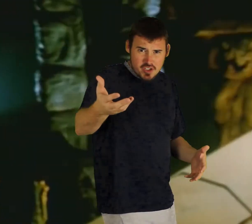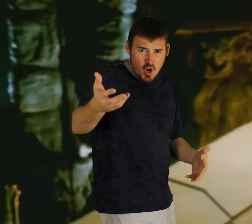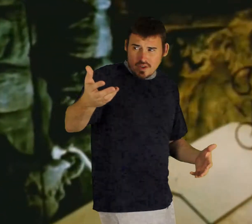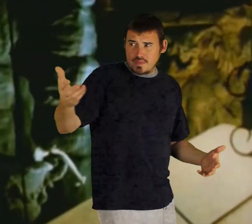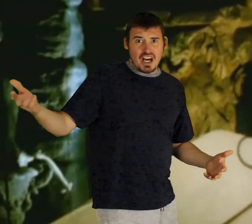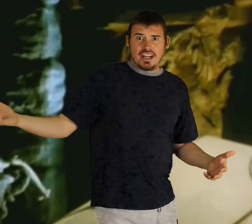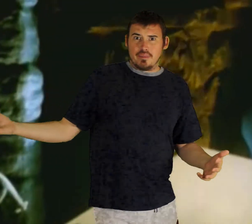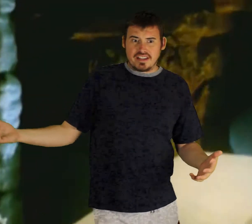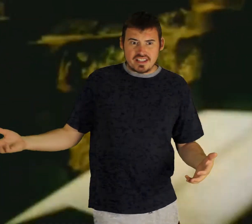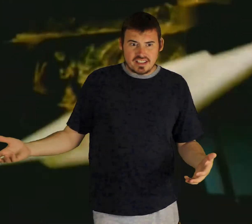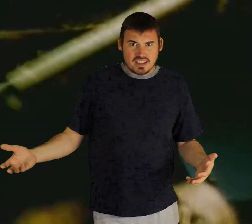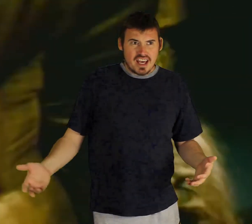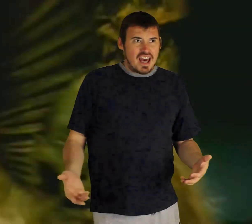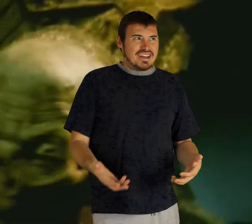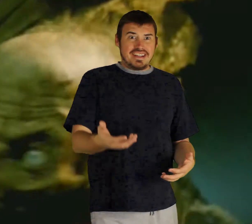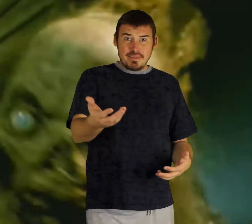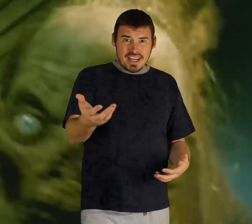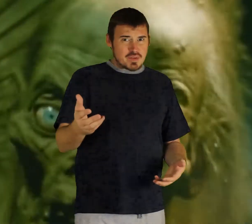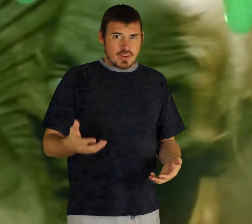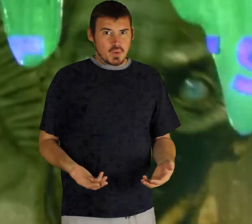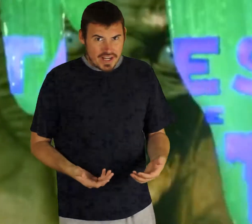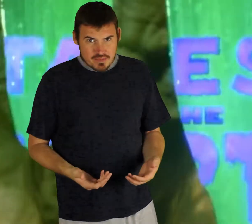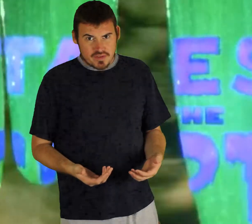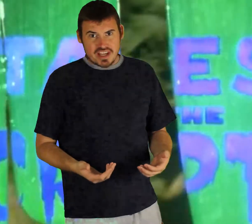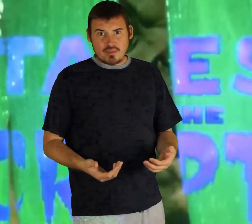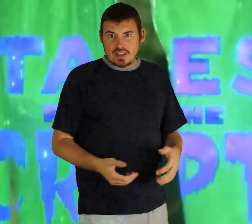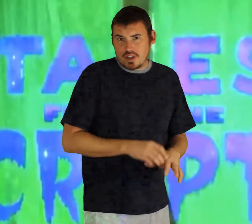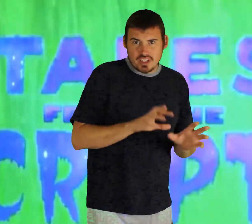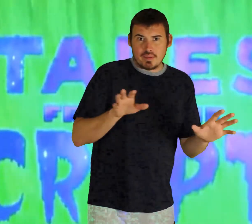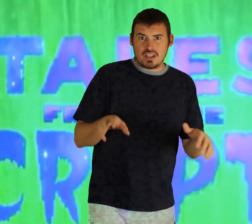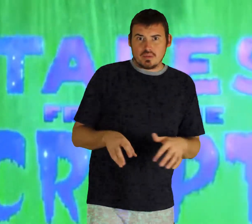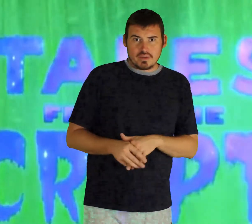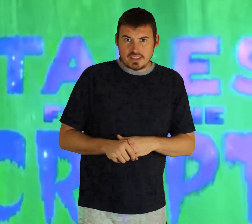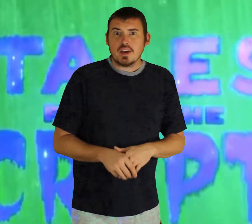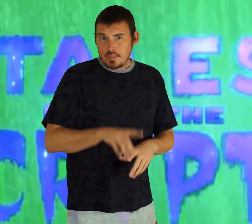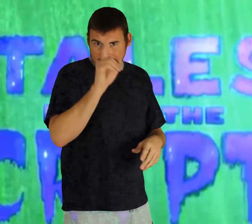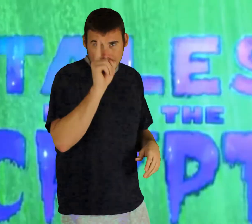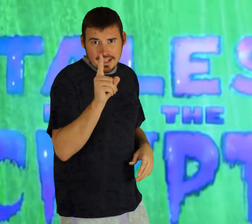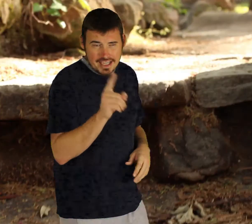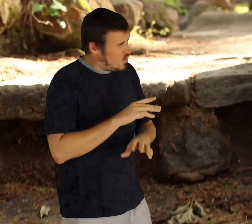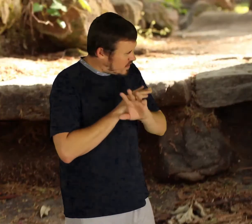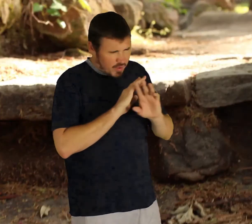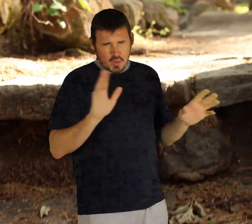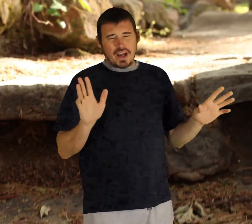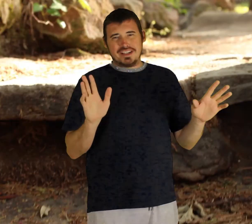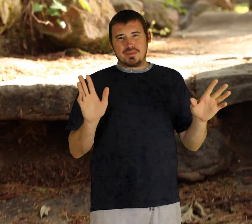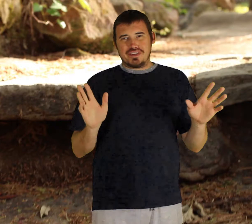show was beyond amazing and demon knight is one of the greatest movies ever made we don't talk about the other movies but demon knight one of the greatest movies